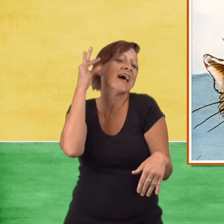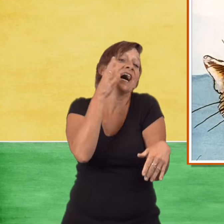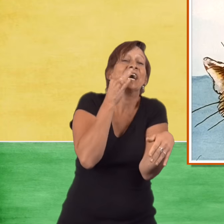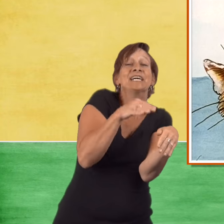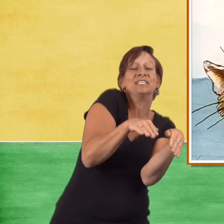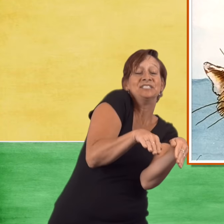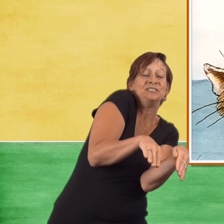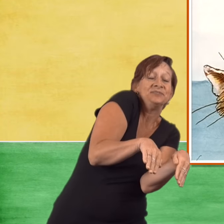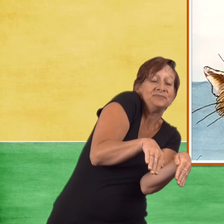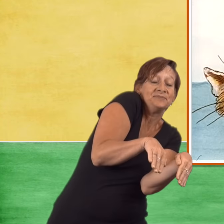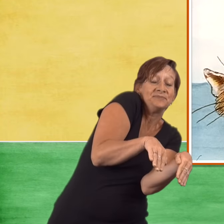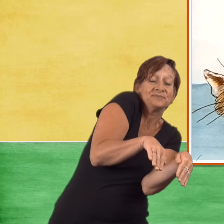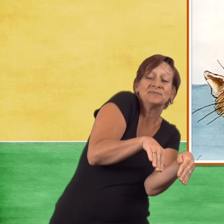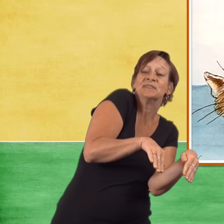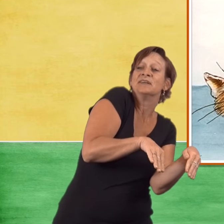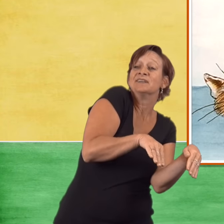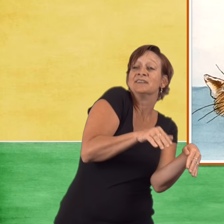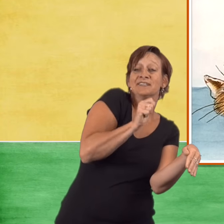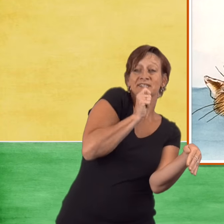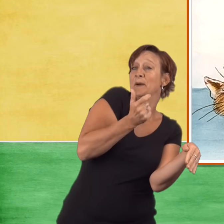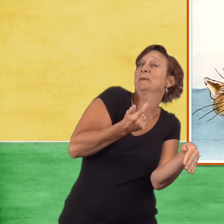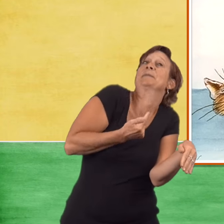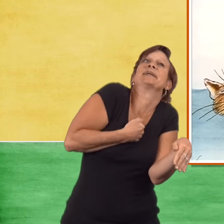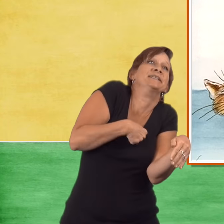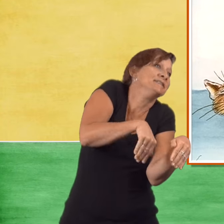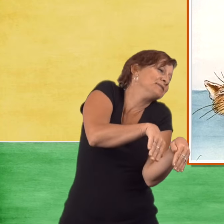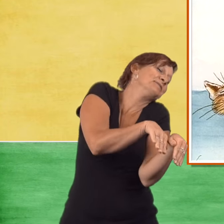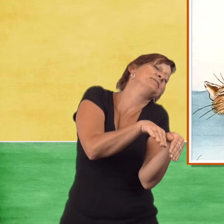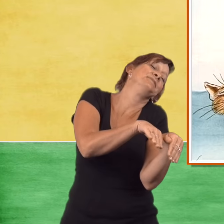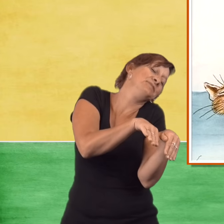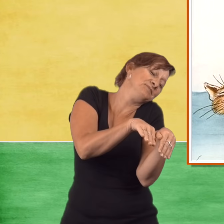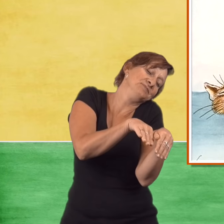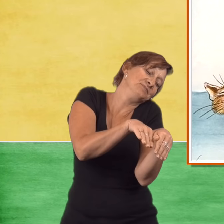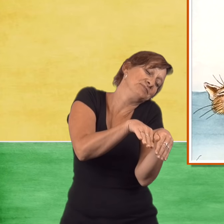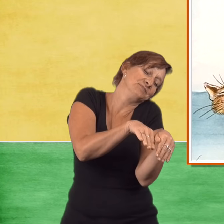Not I, said the cat.